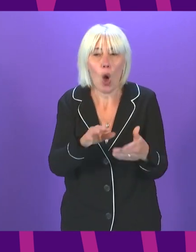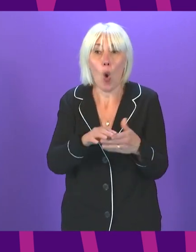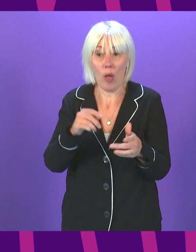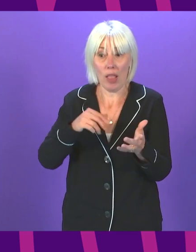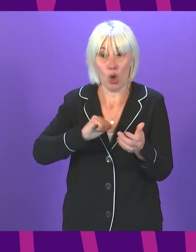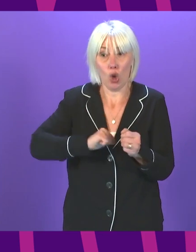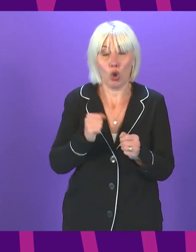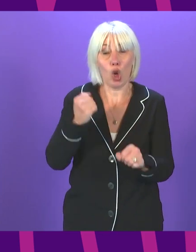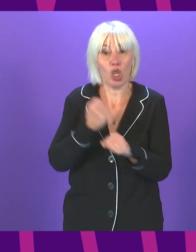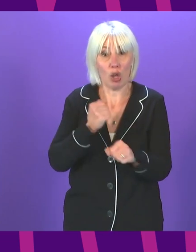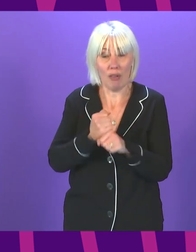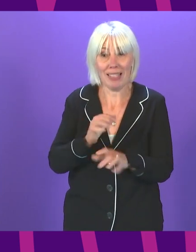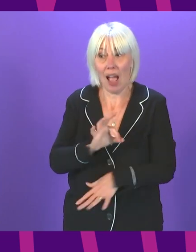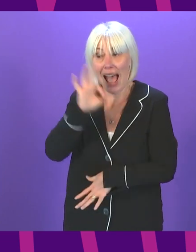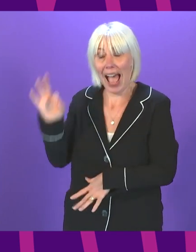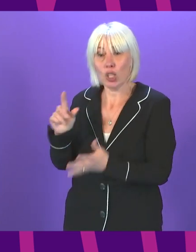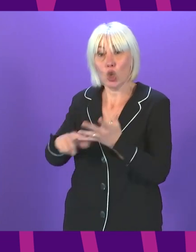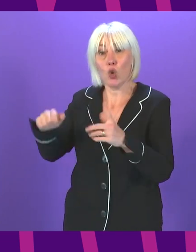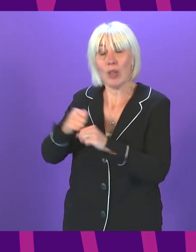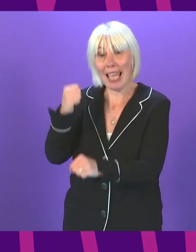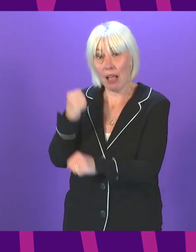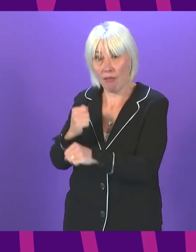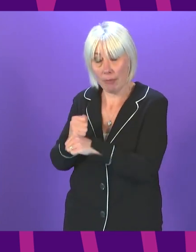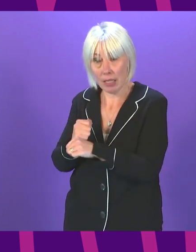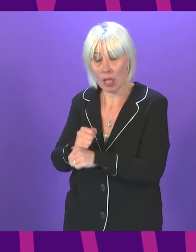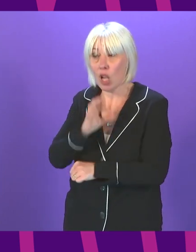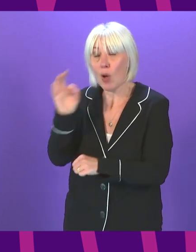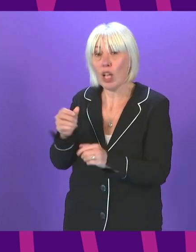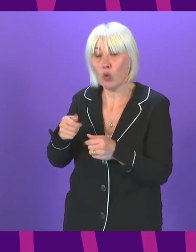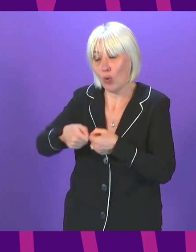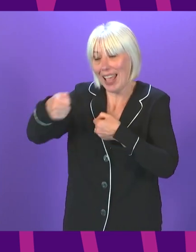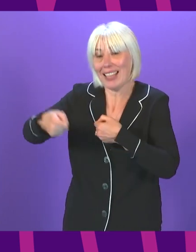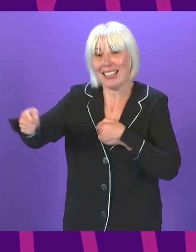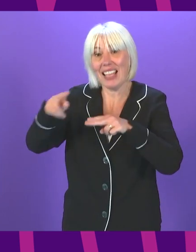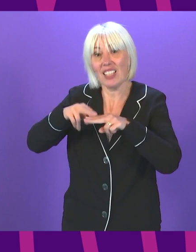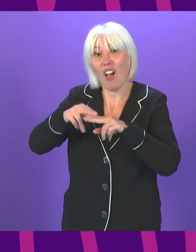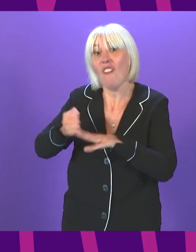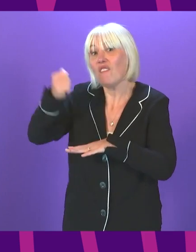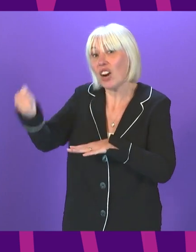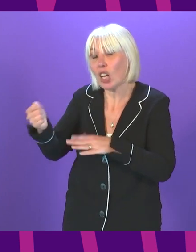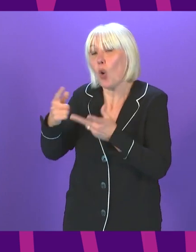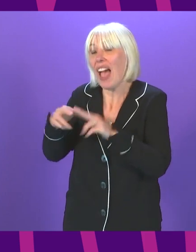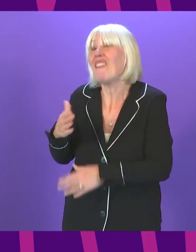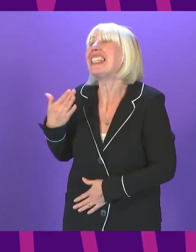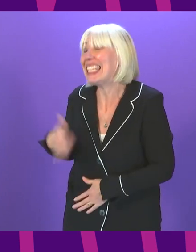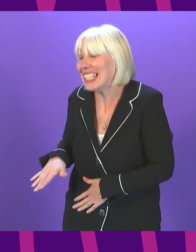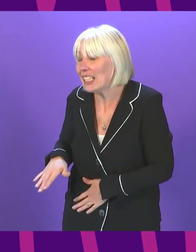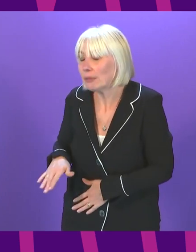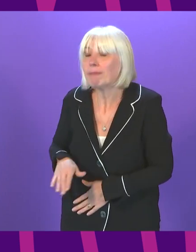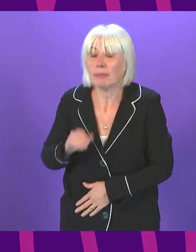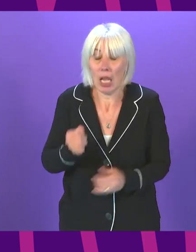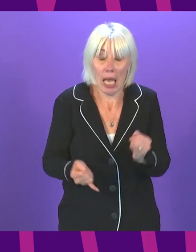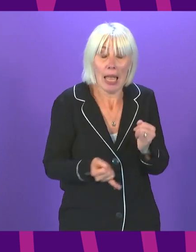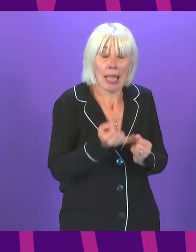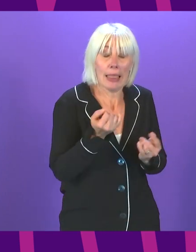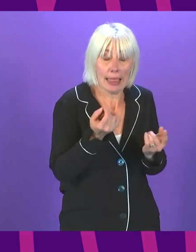ask for an extension of furlough to be available should Scotland need it? First Minister. On that latter point, yes, we have